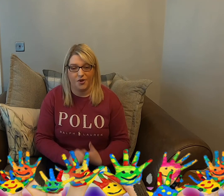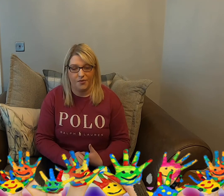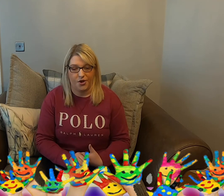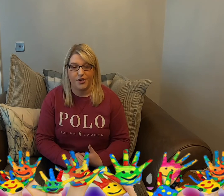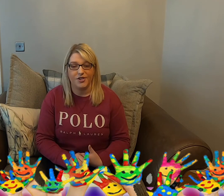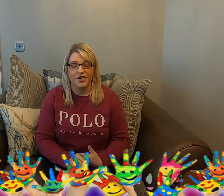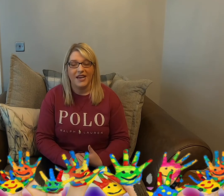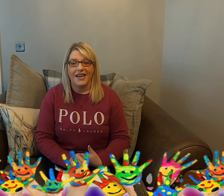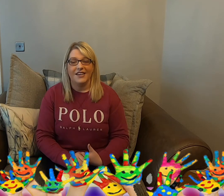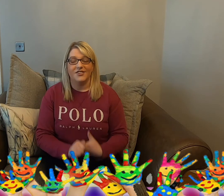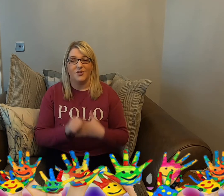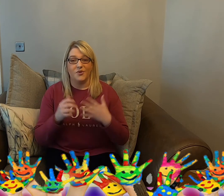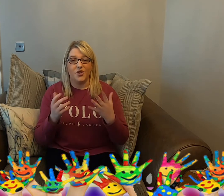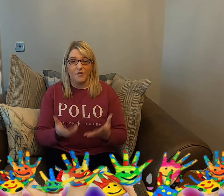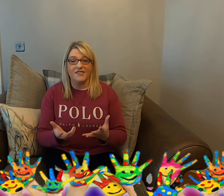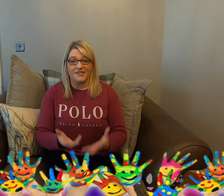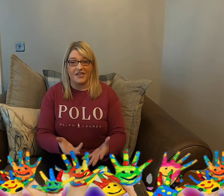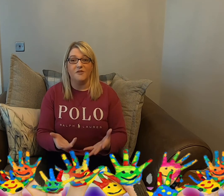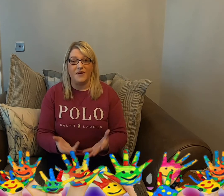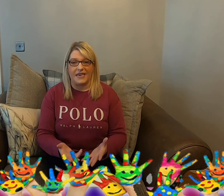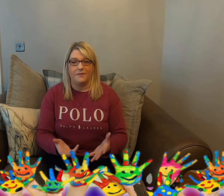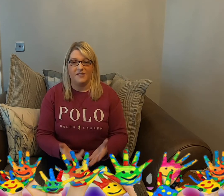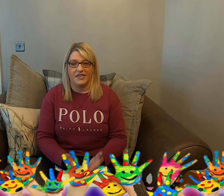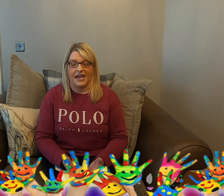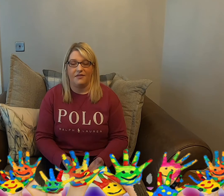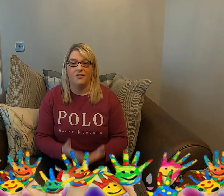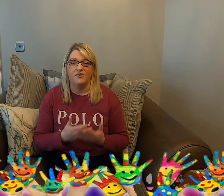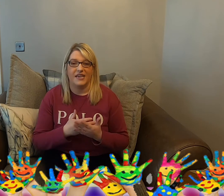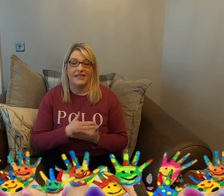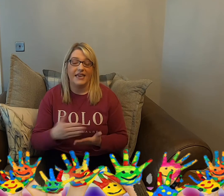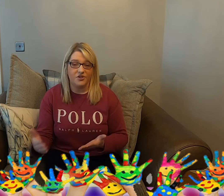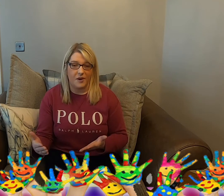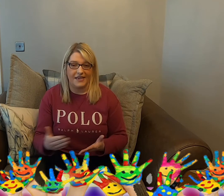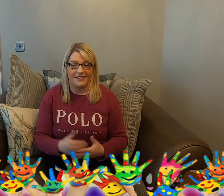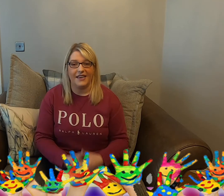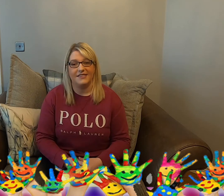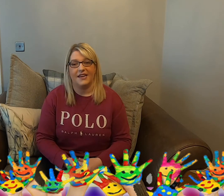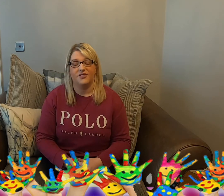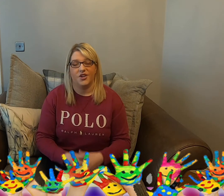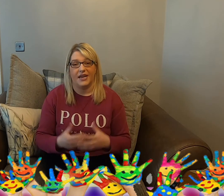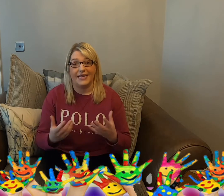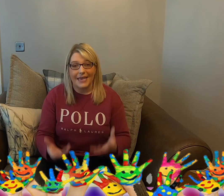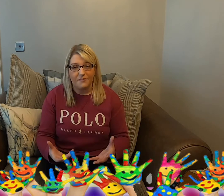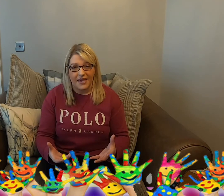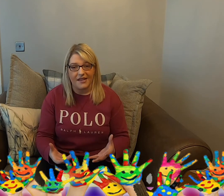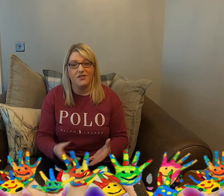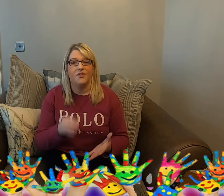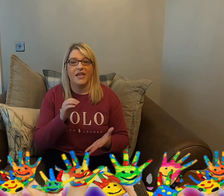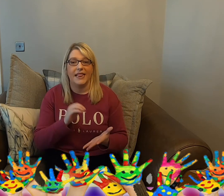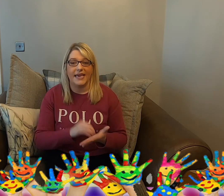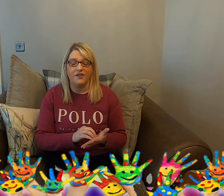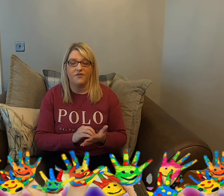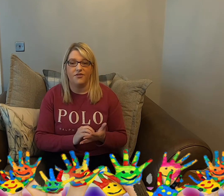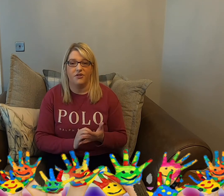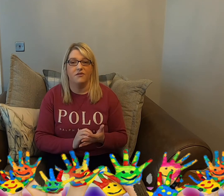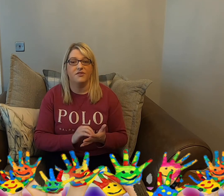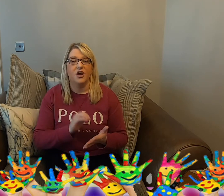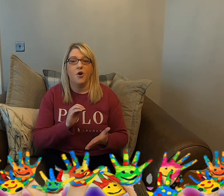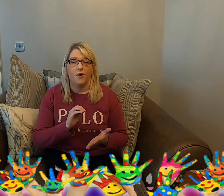computers. So you will still be able to get those and each week as I send out an email, the link for those will